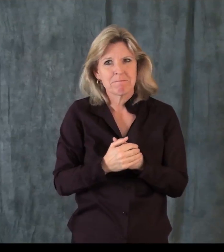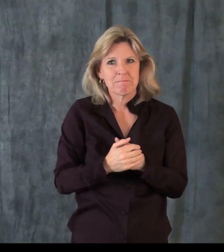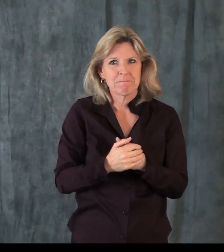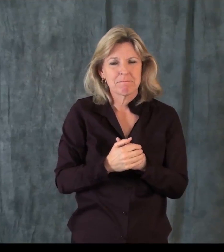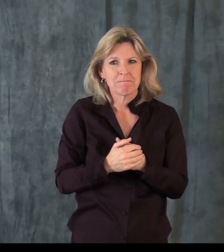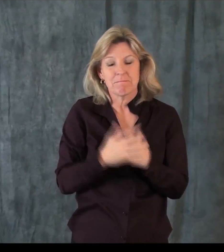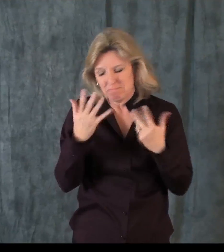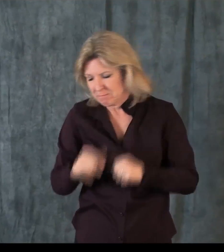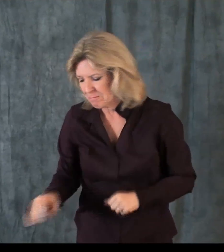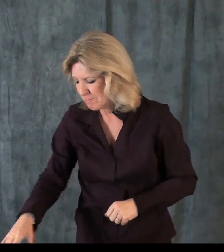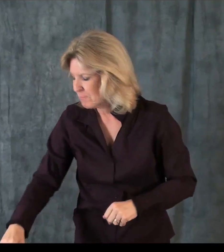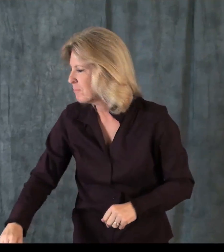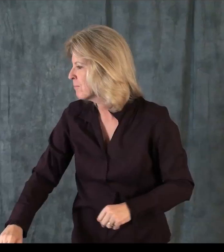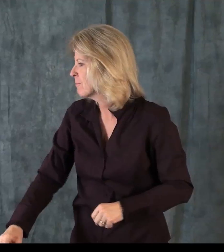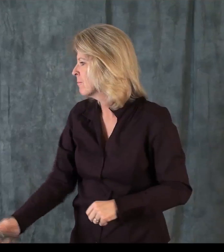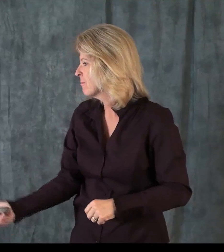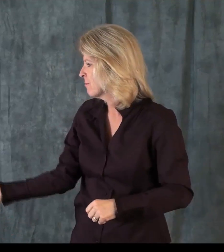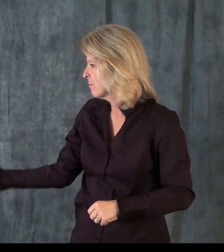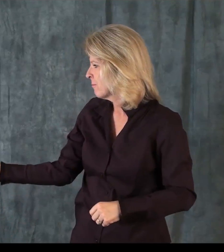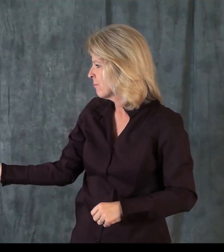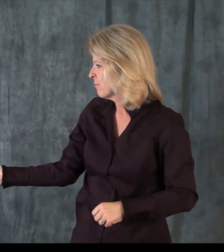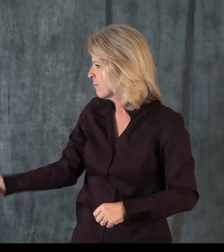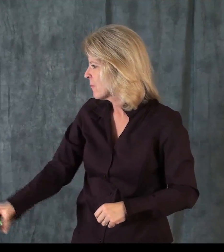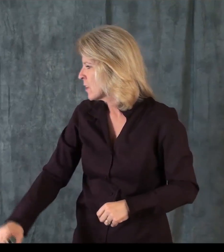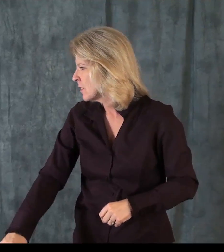limitations, I believe that's why we've seen such a great success.